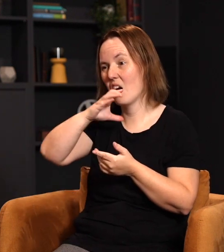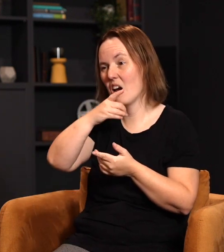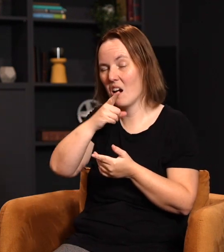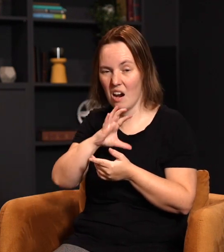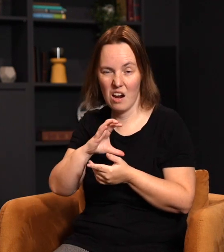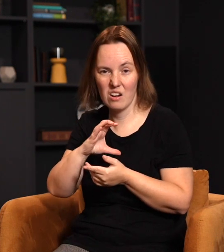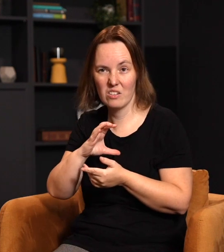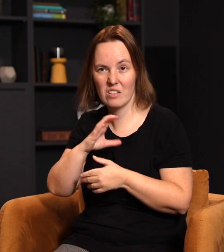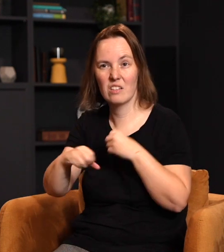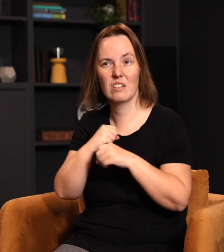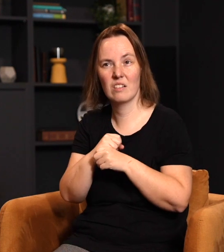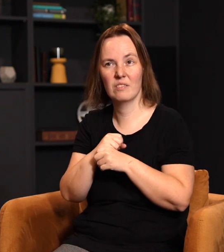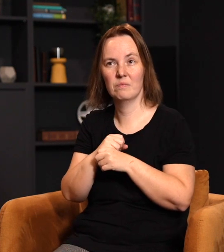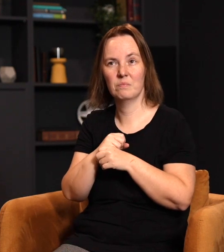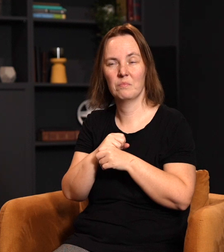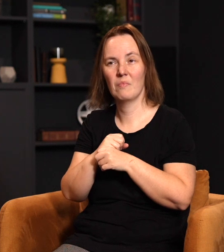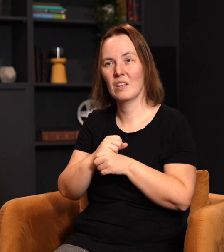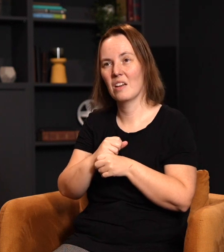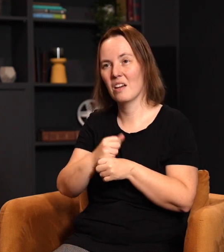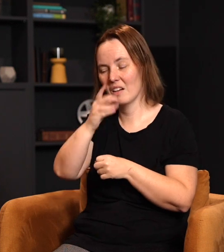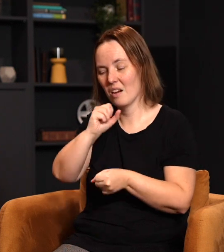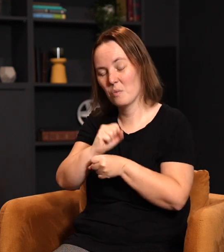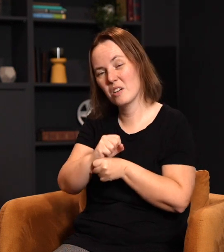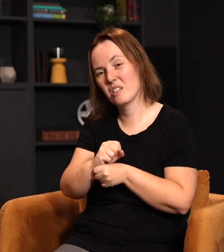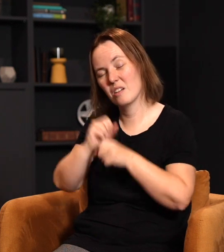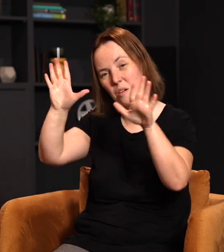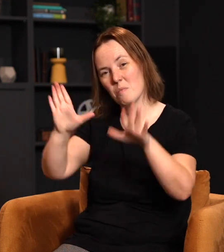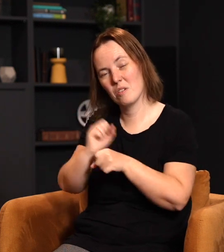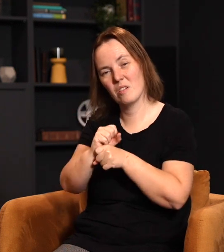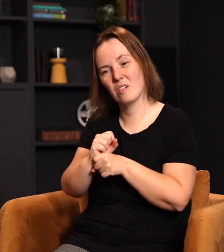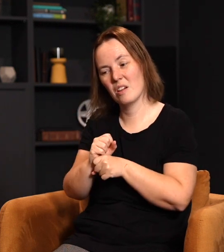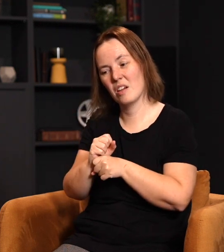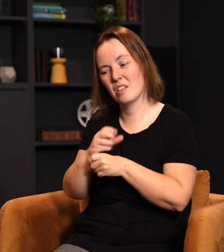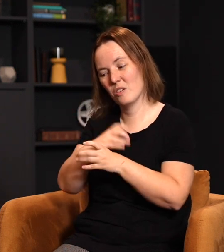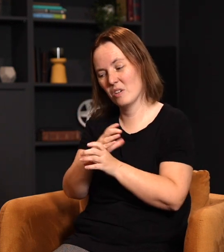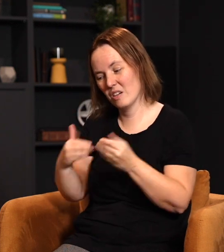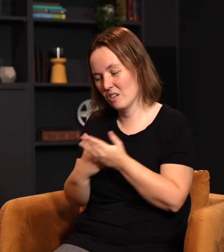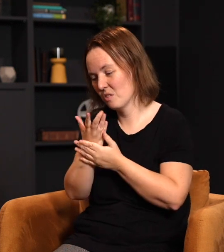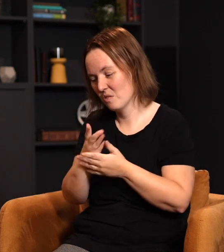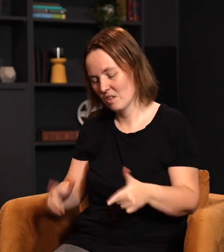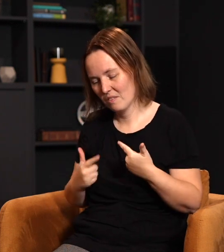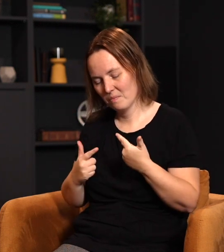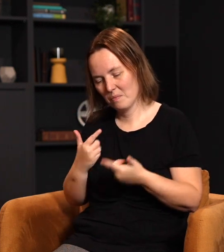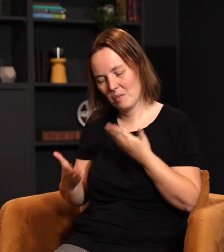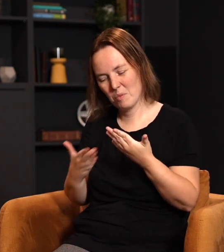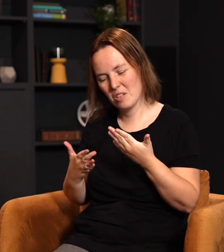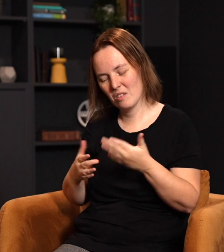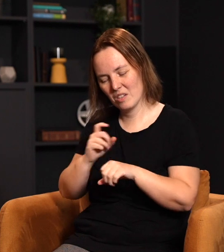And yet God worked a miracle in his body and his wife's body and they produced new life. You may be here this morning and maybe you're in a season where you just